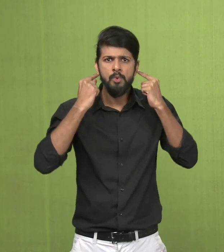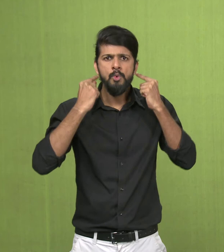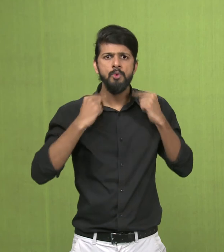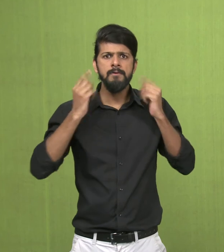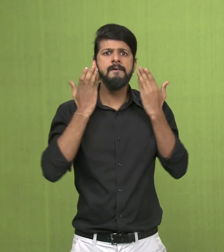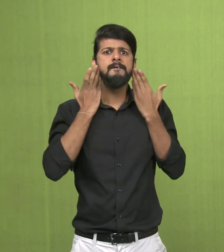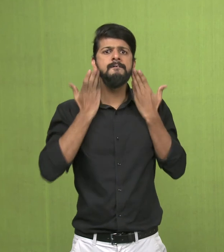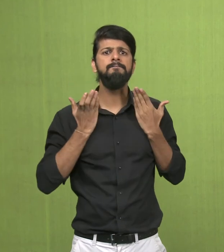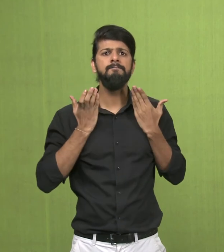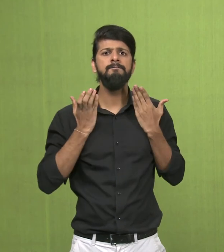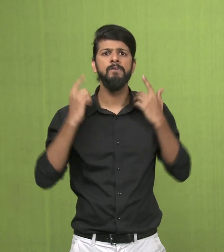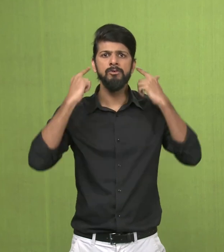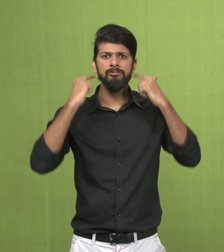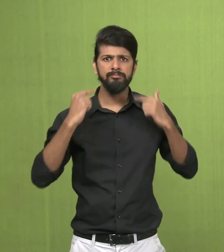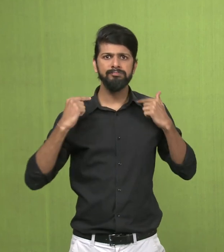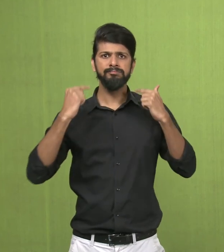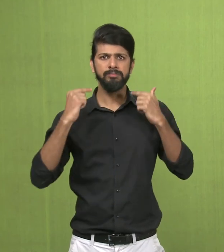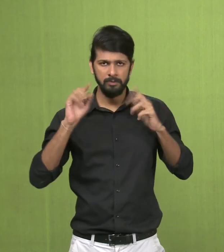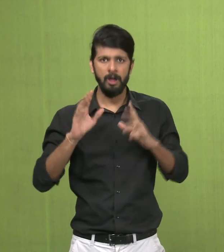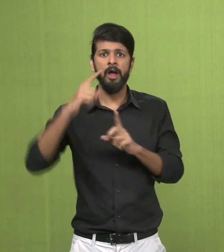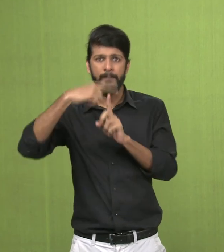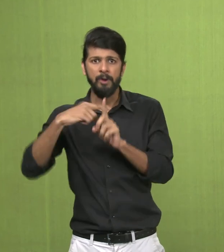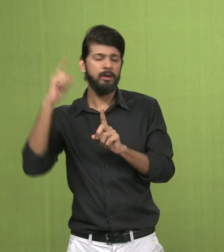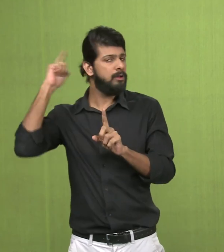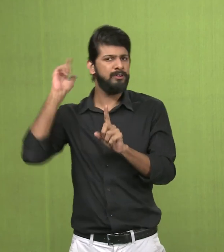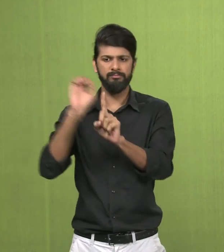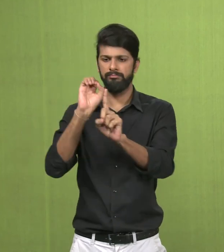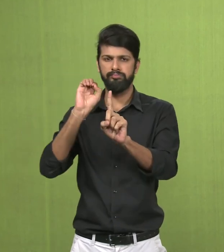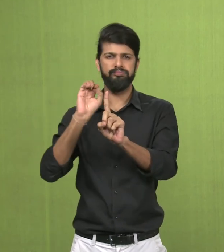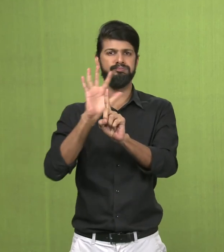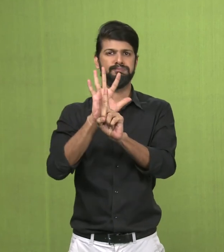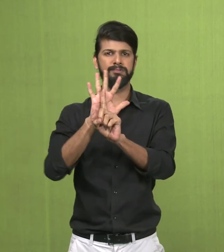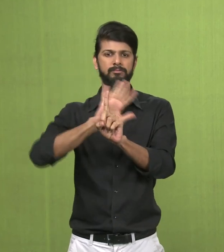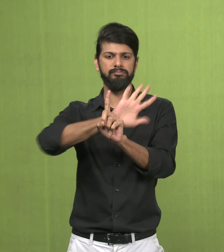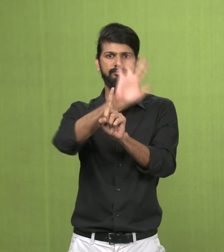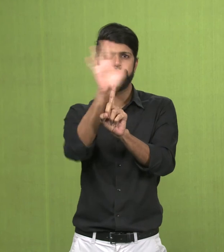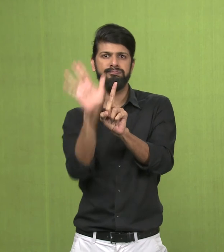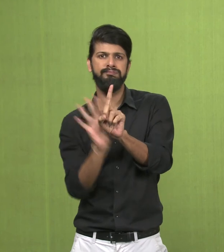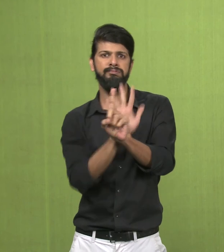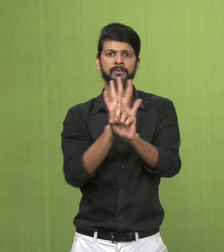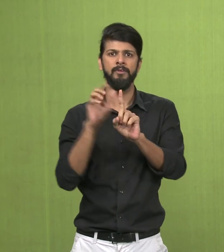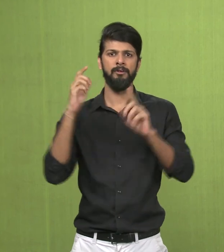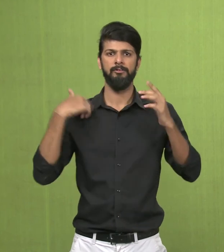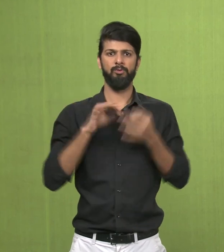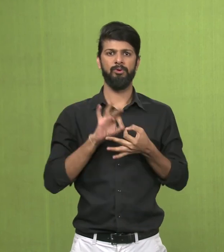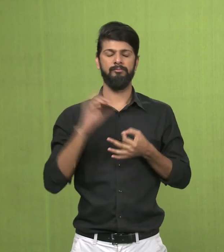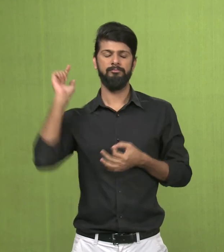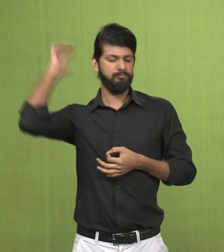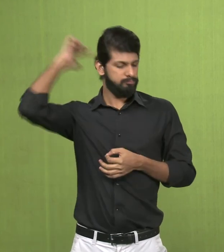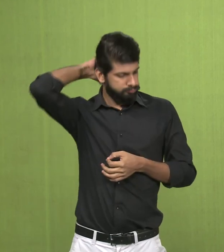The sculpture of Buddha here has long ears. Plus a nimbus behind his head. Which is a